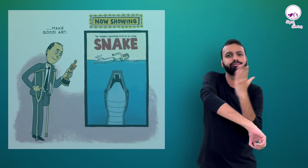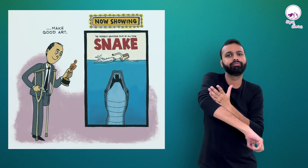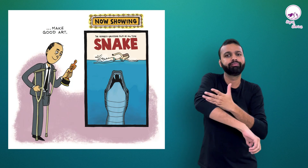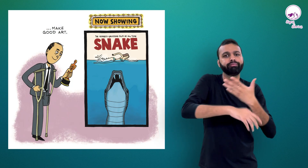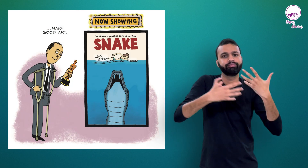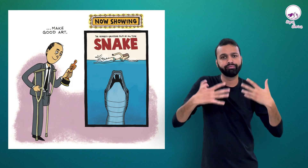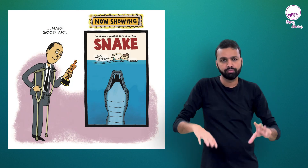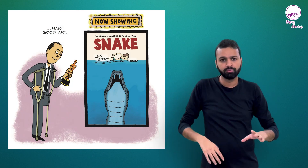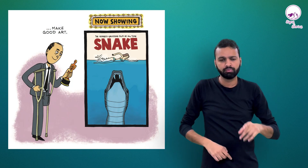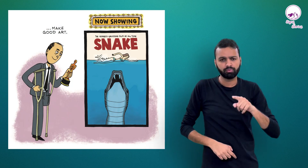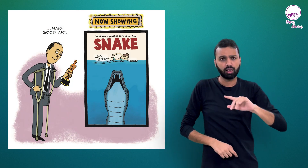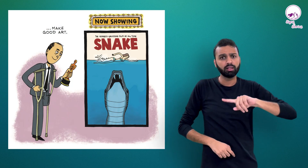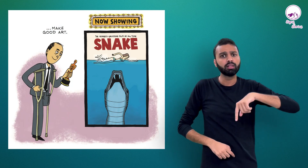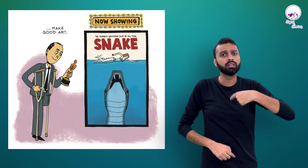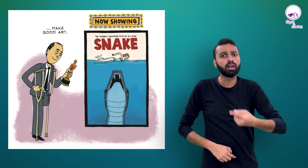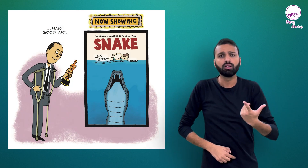Make good art.